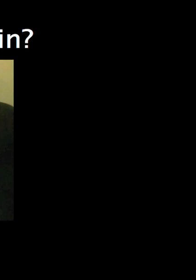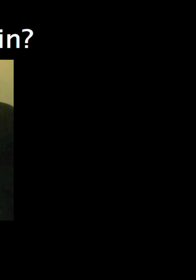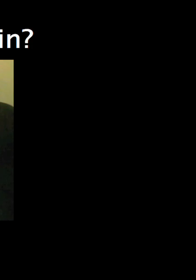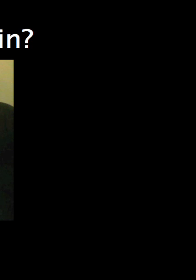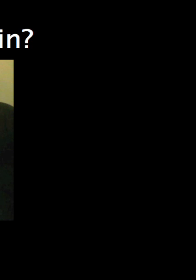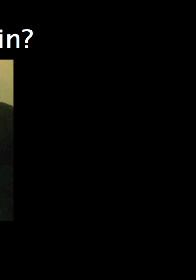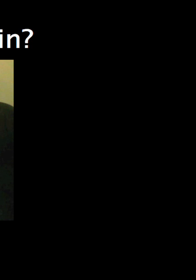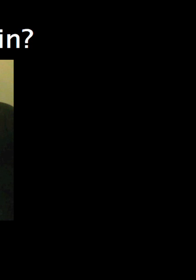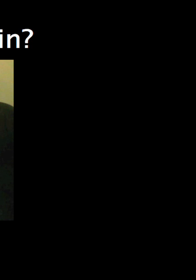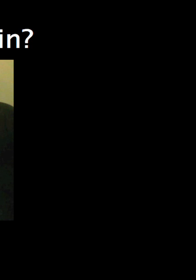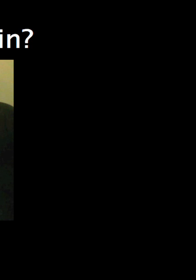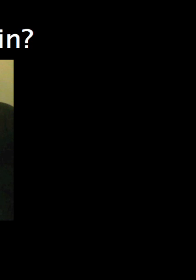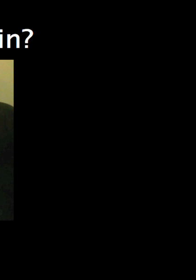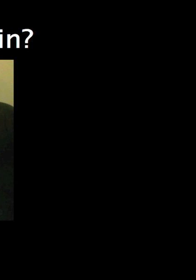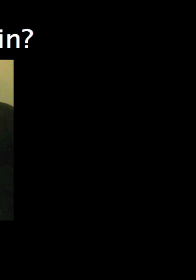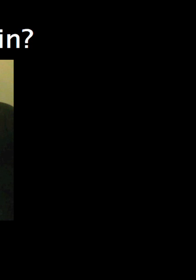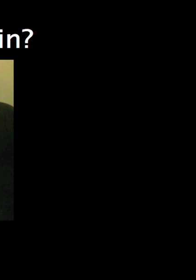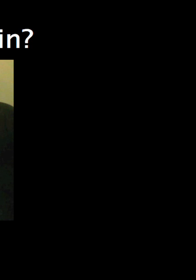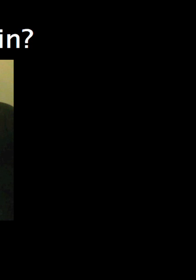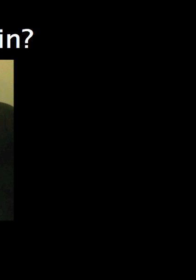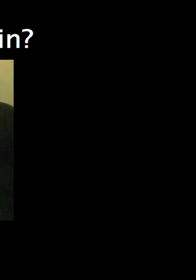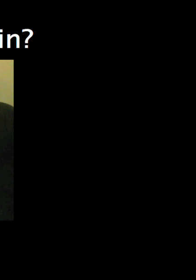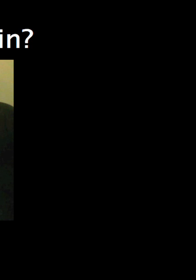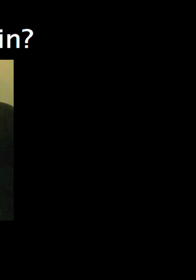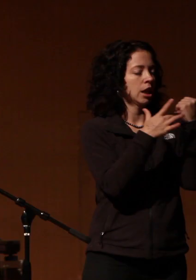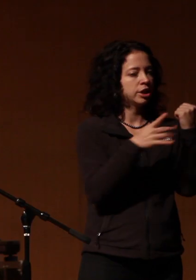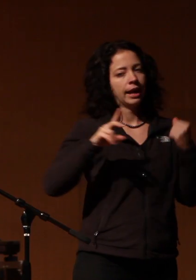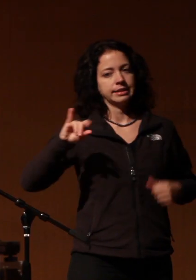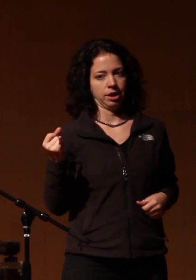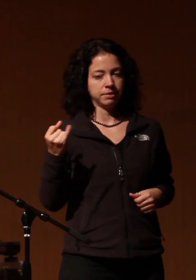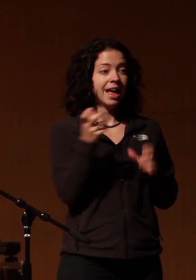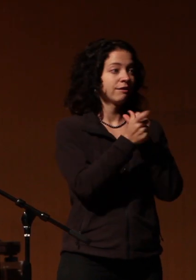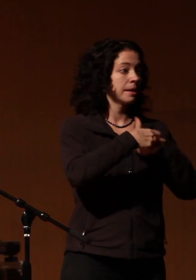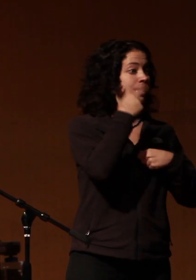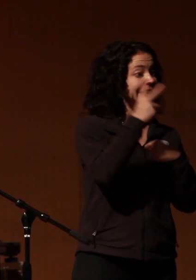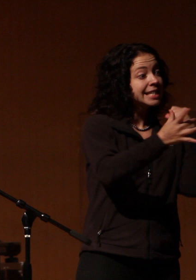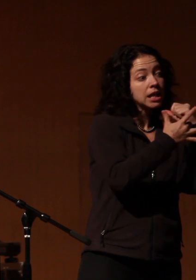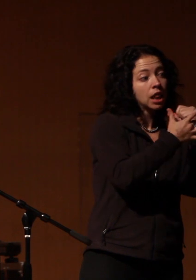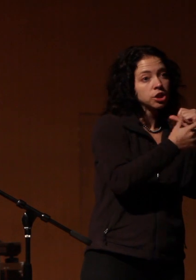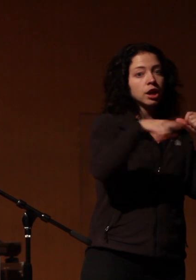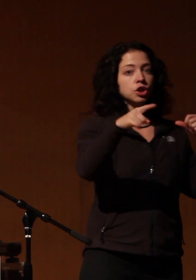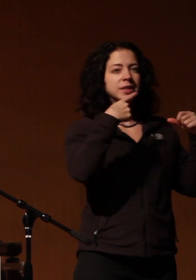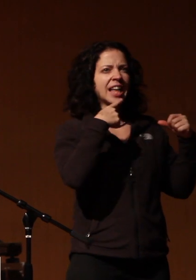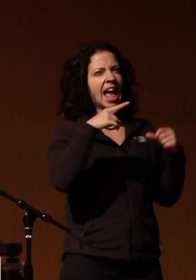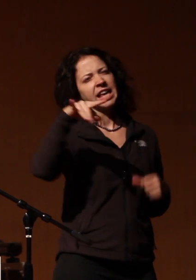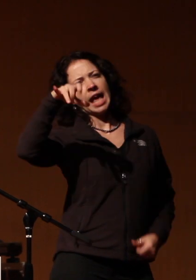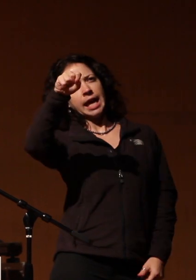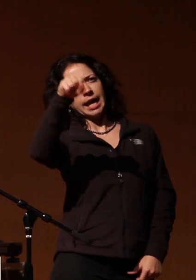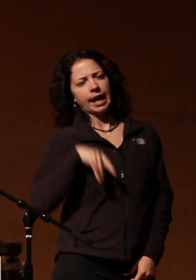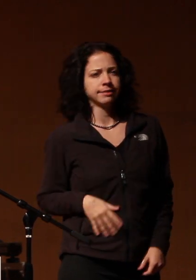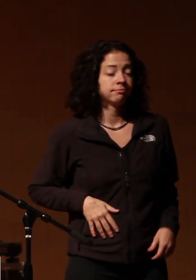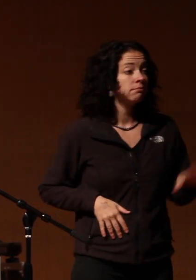The topic for today for us is technology and DJs so every time I say technology I want you to say yeah yeah